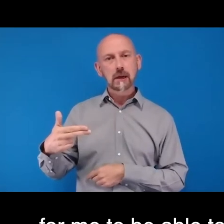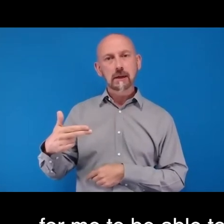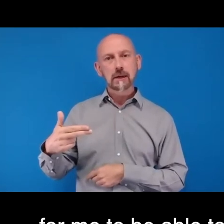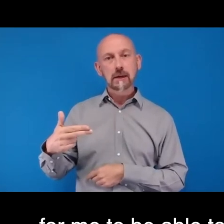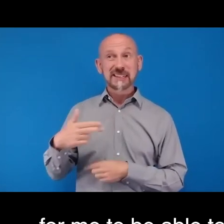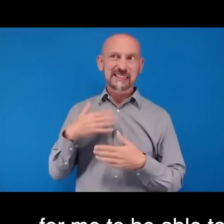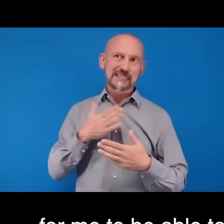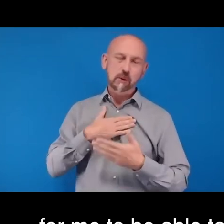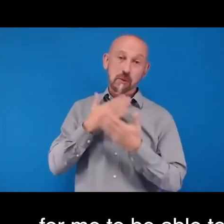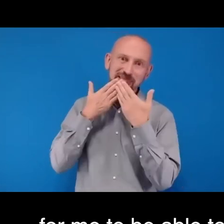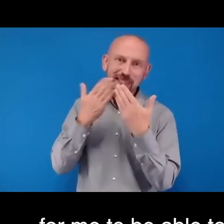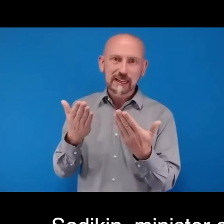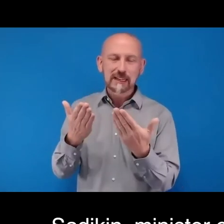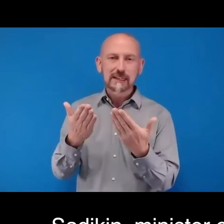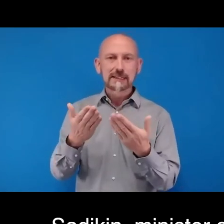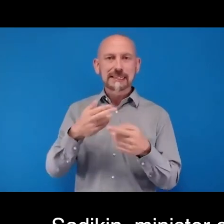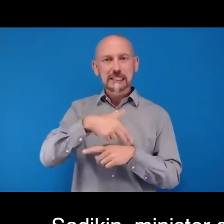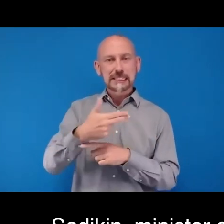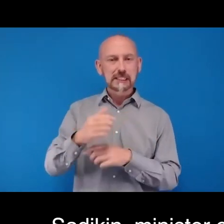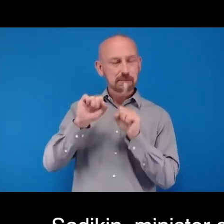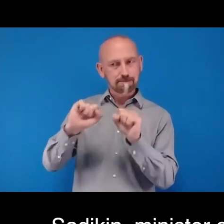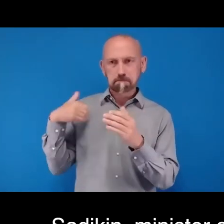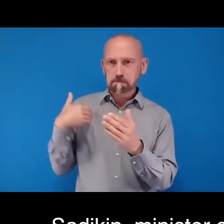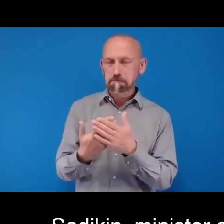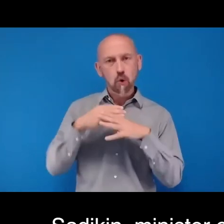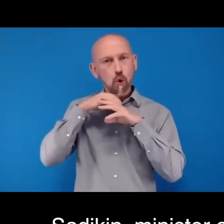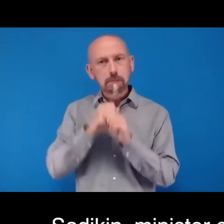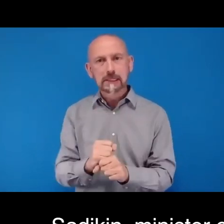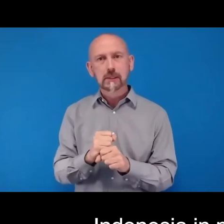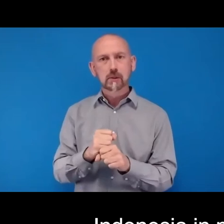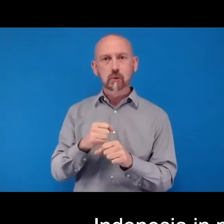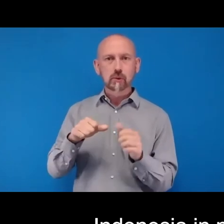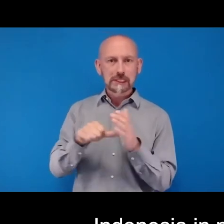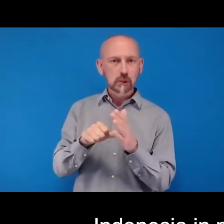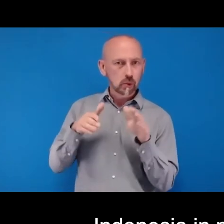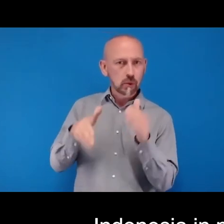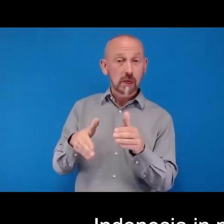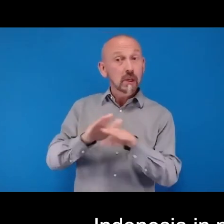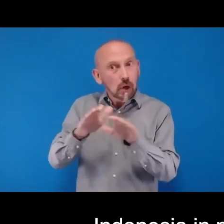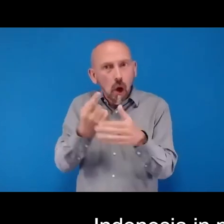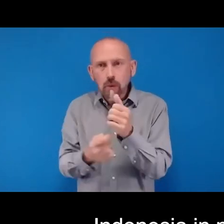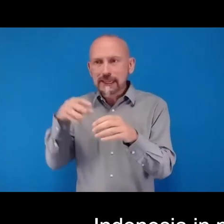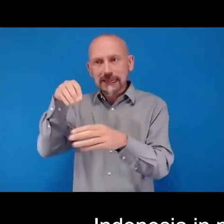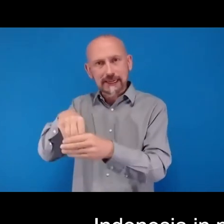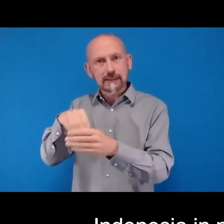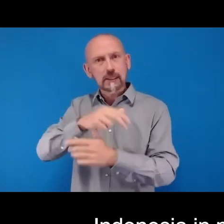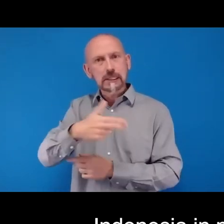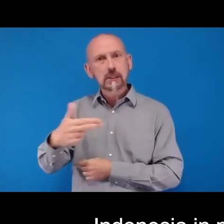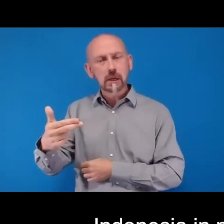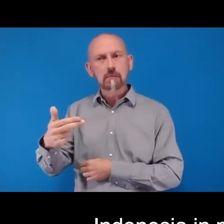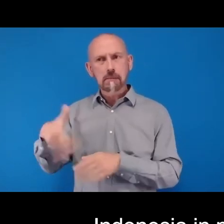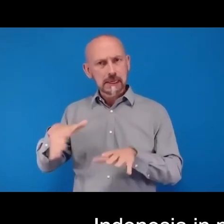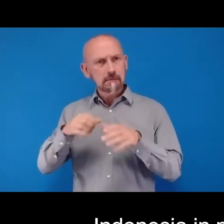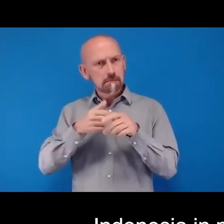Indonesia in particular for their deep commitment to this issue, not just within Indonesia, but more broadly